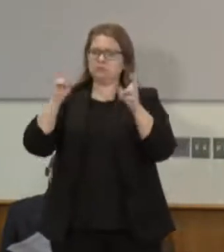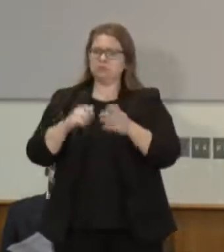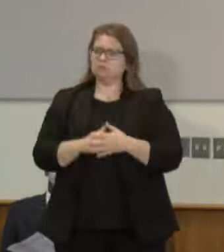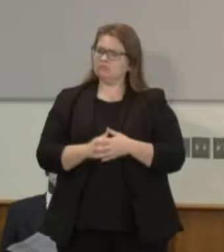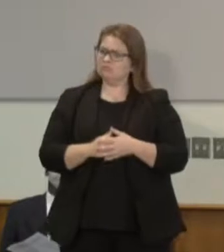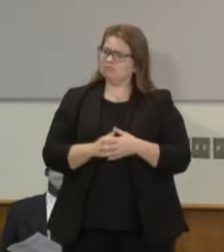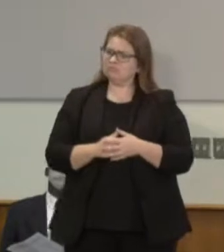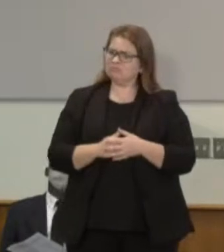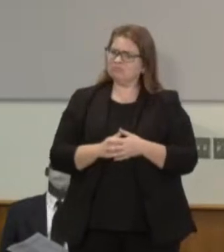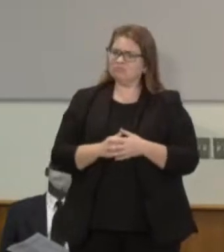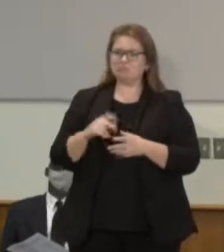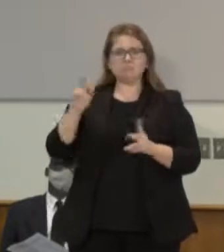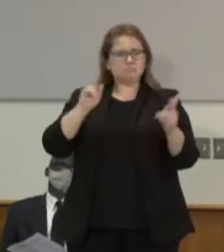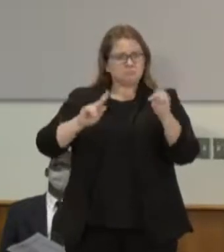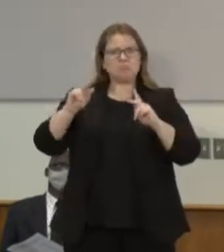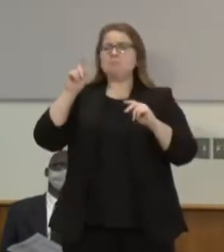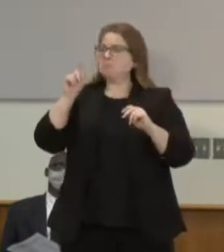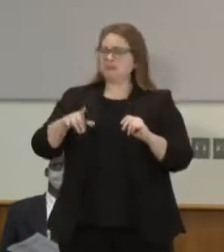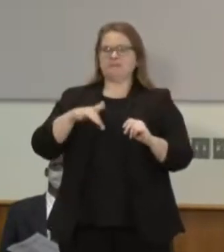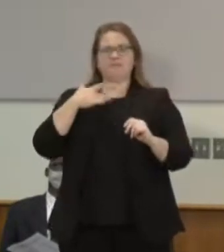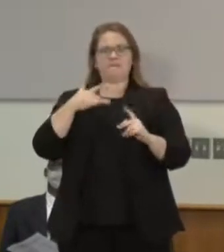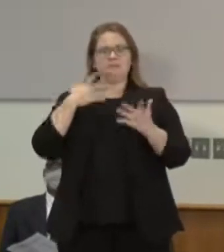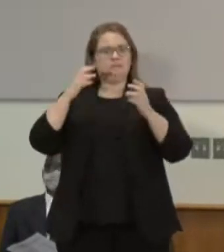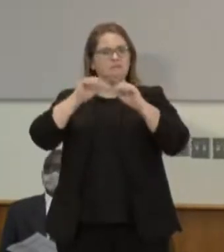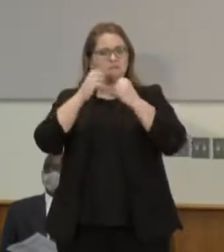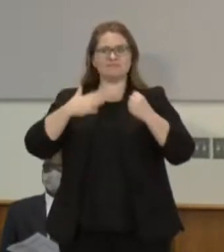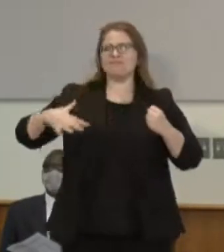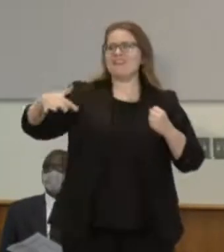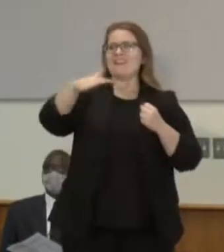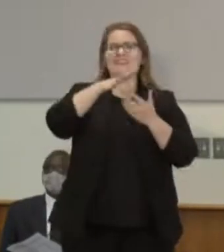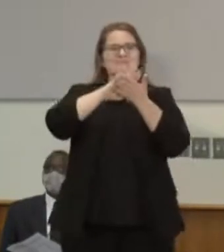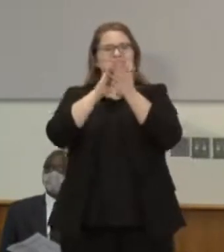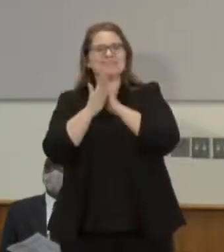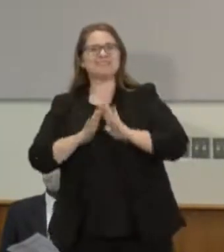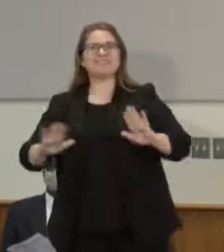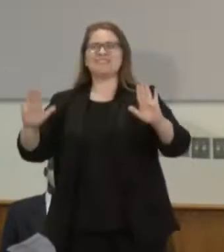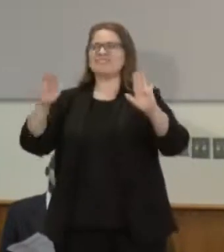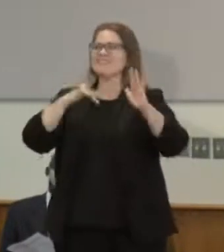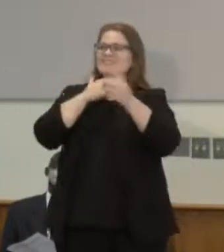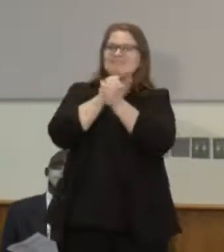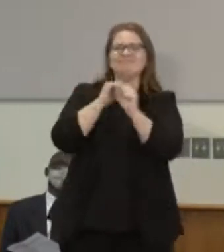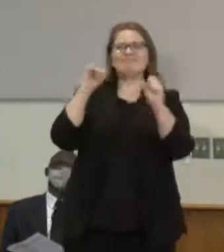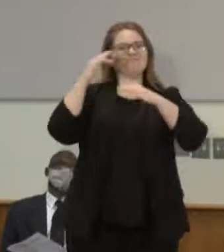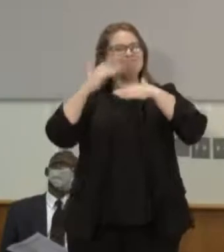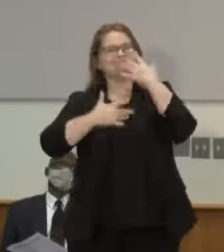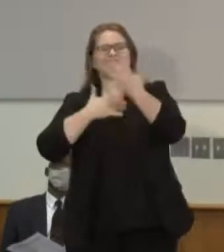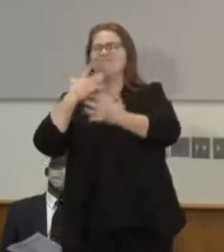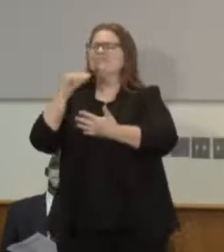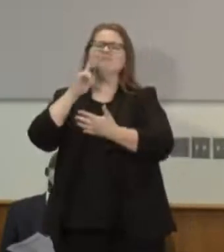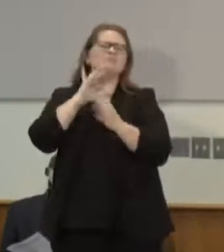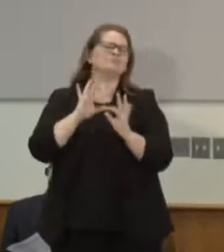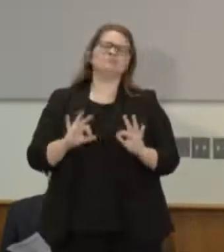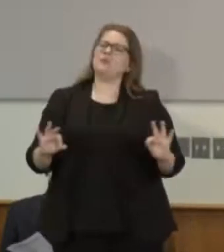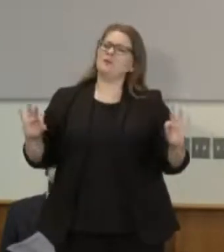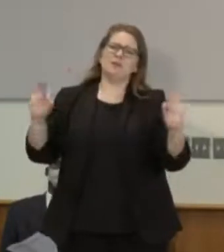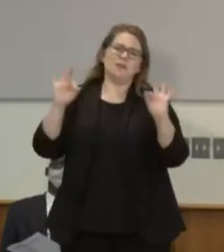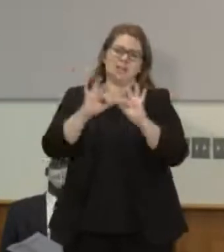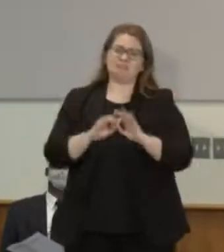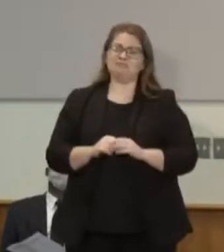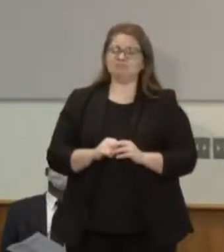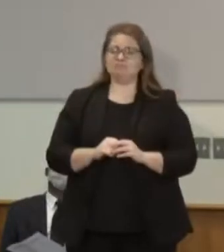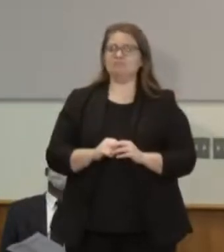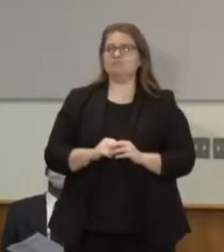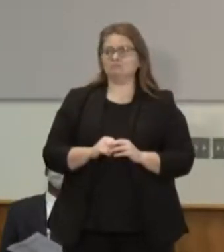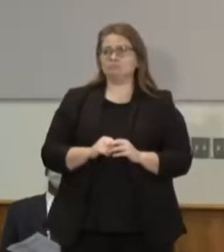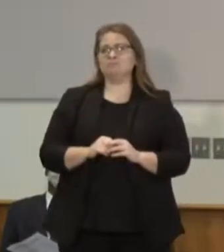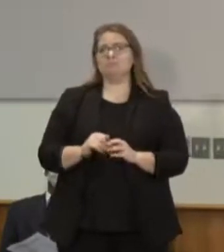society that functions in a peaceful manner and that moves forward but I do think it's important and if those who want to try and make the case that